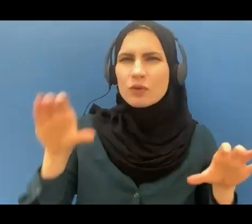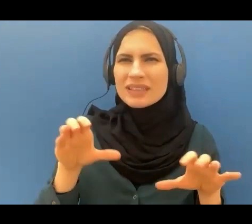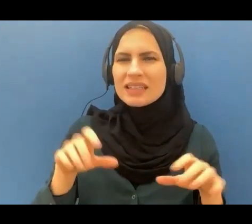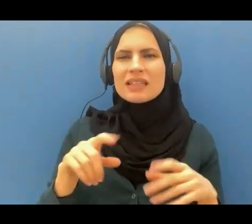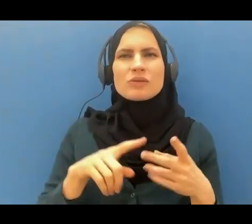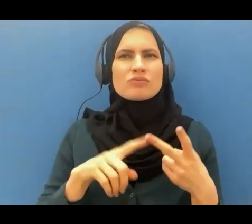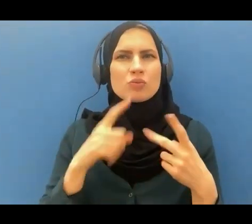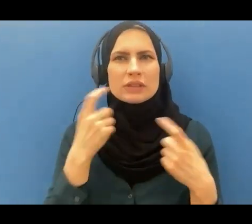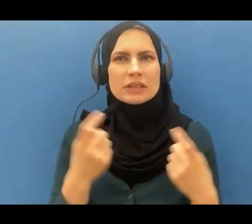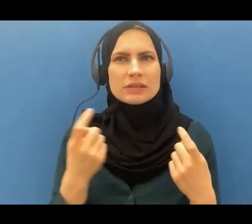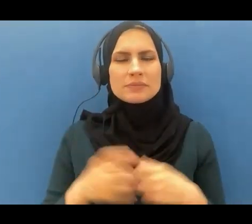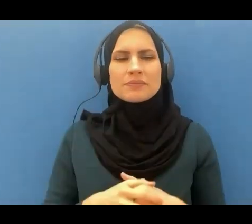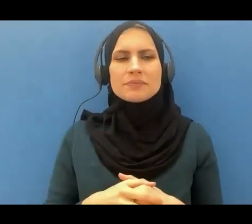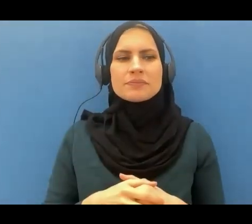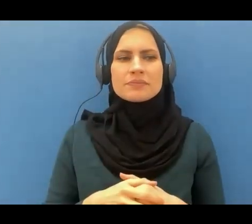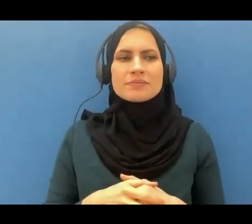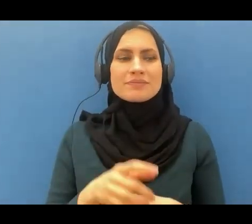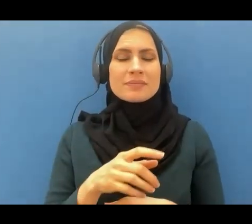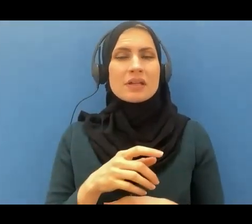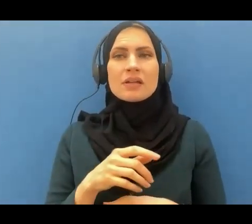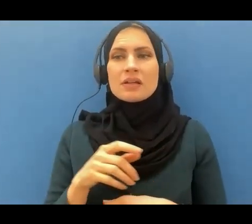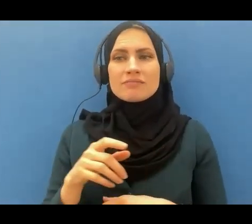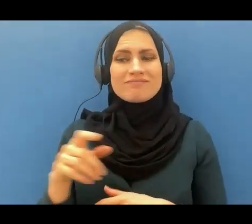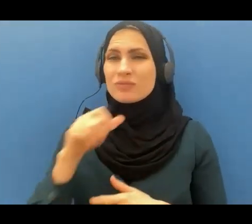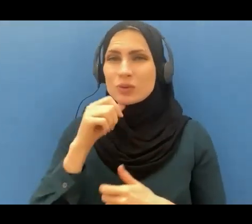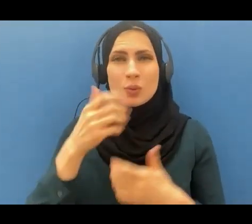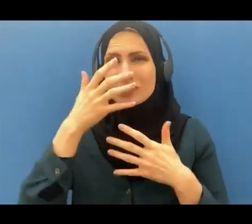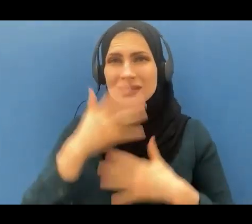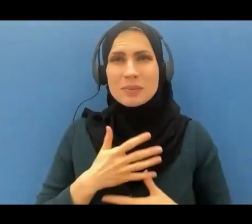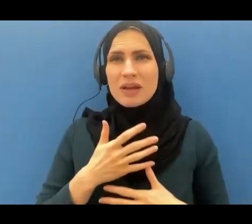do not despair of the mercy of Allah.